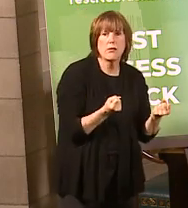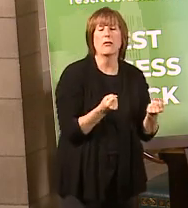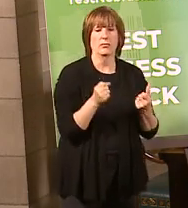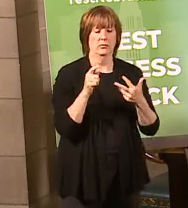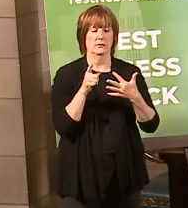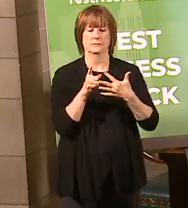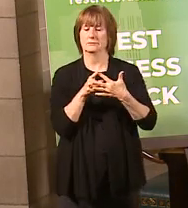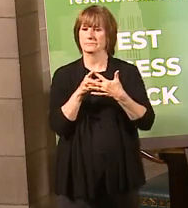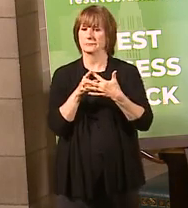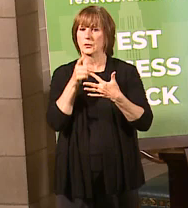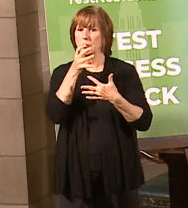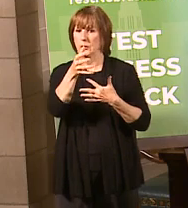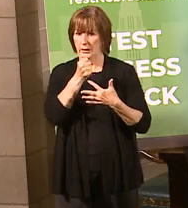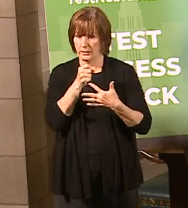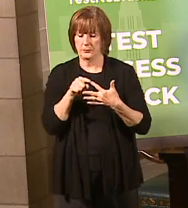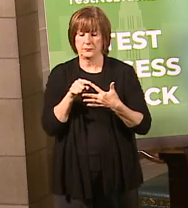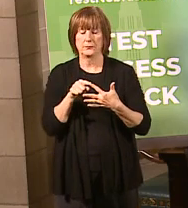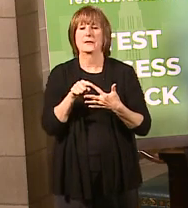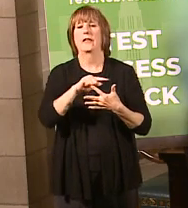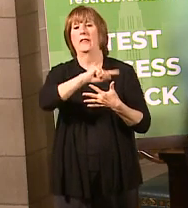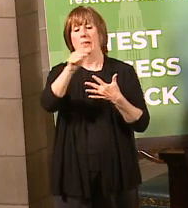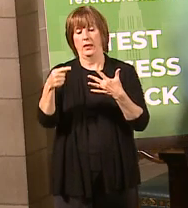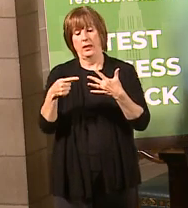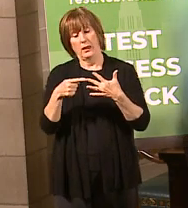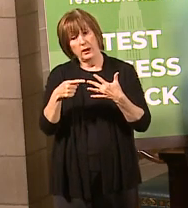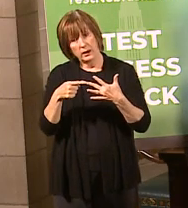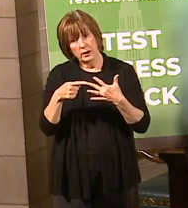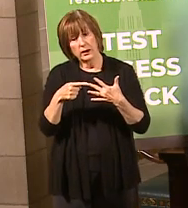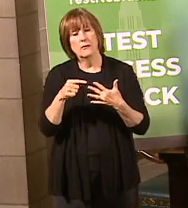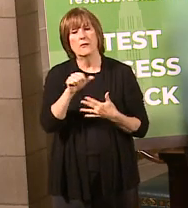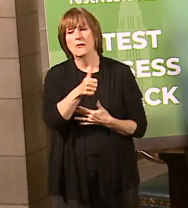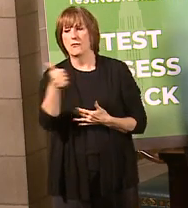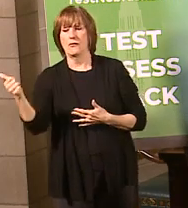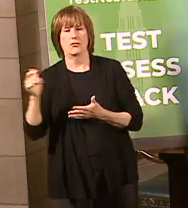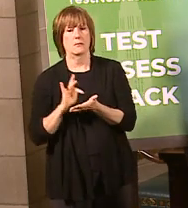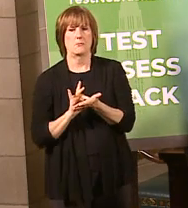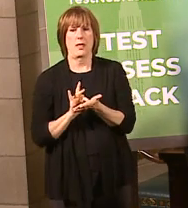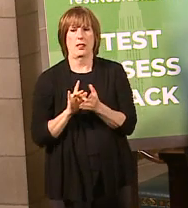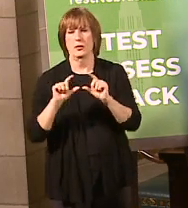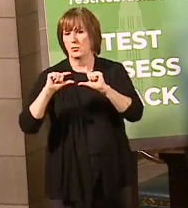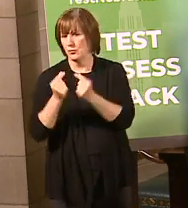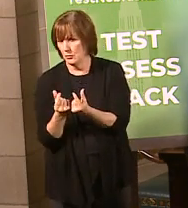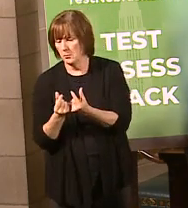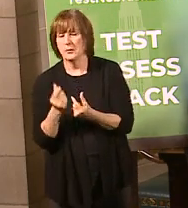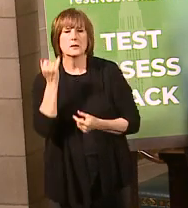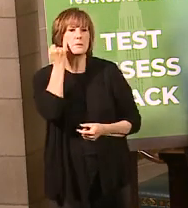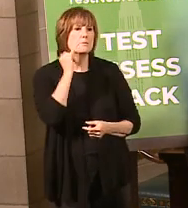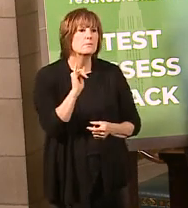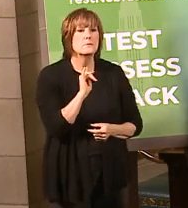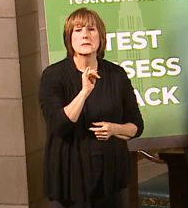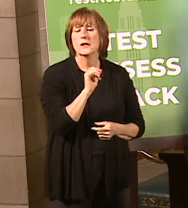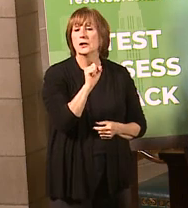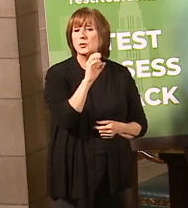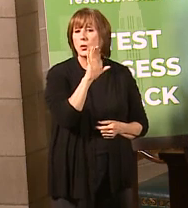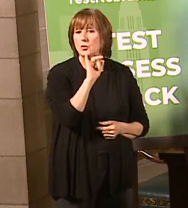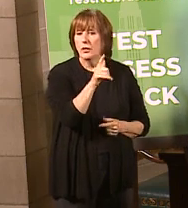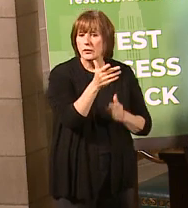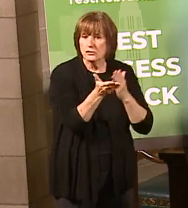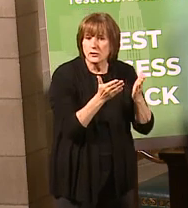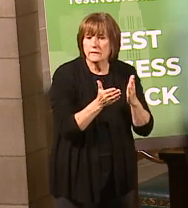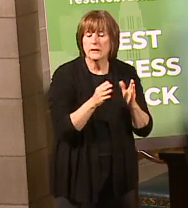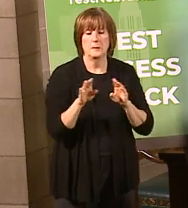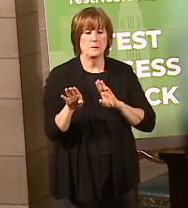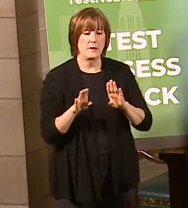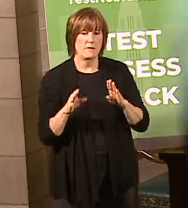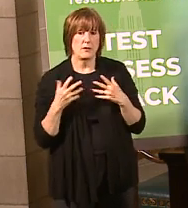that then get PPE. Then we go next to other medical groups. And so this would be social services, behavioral